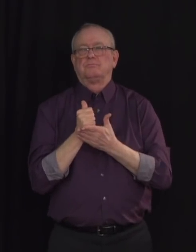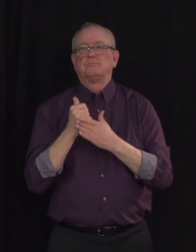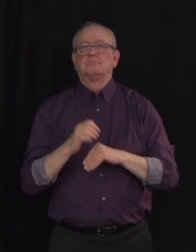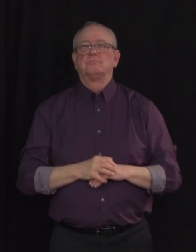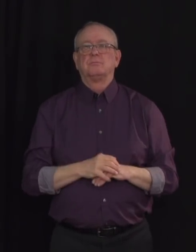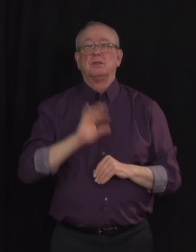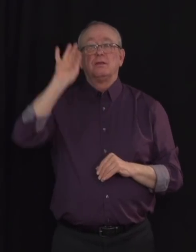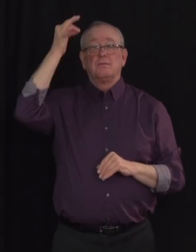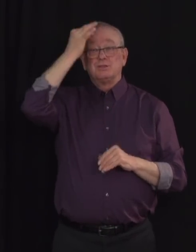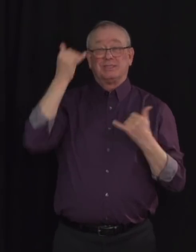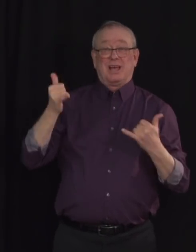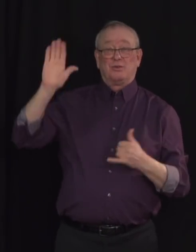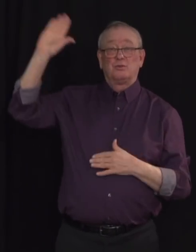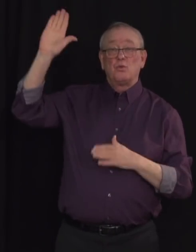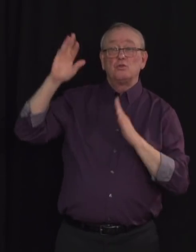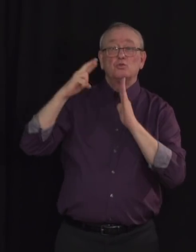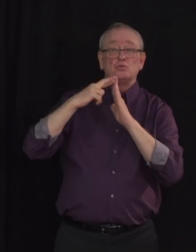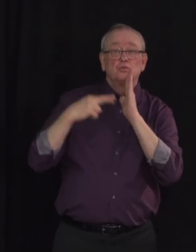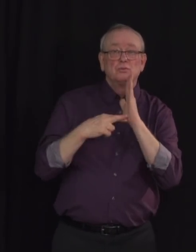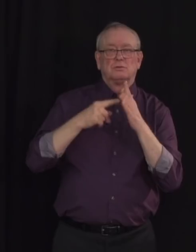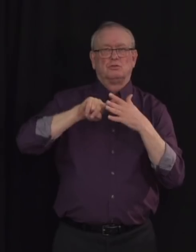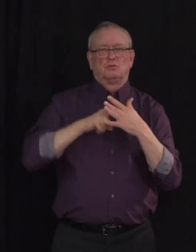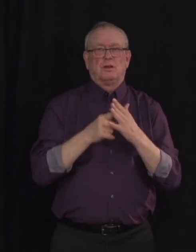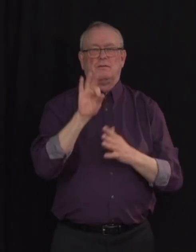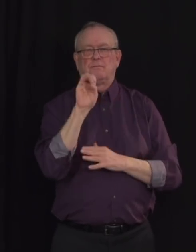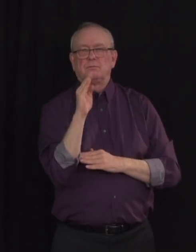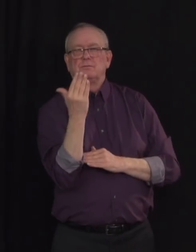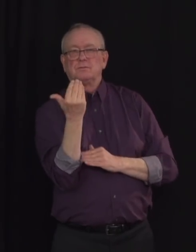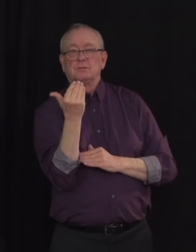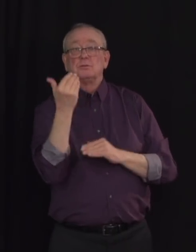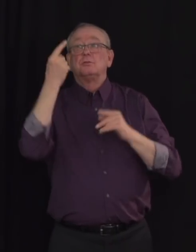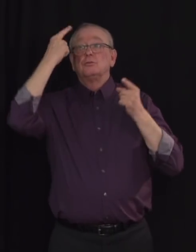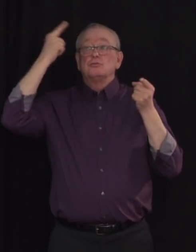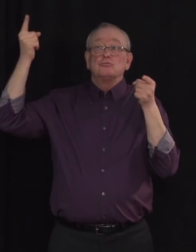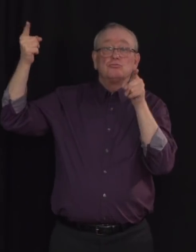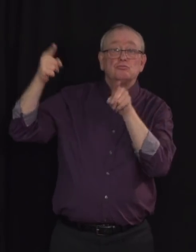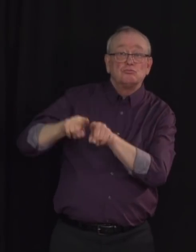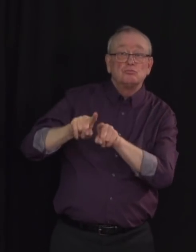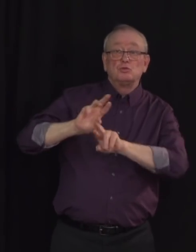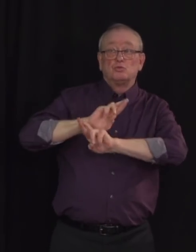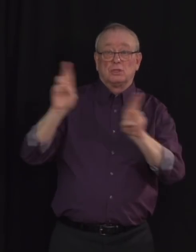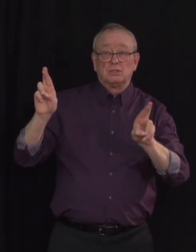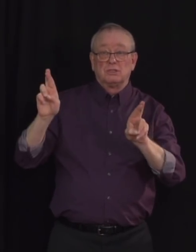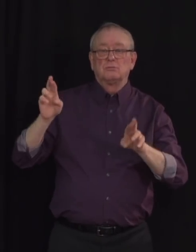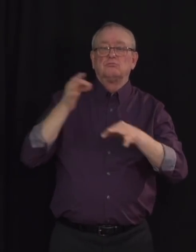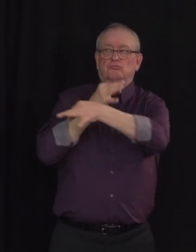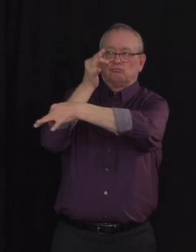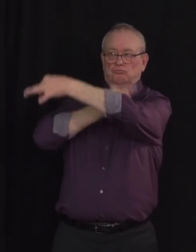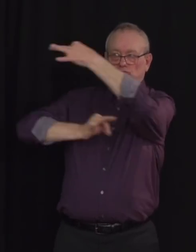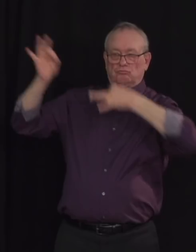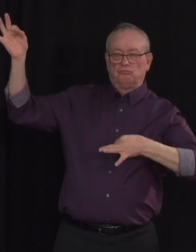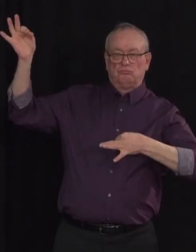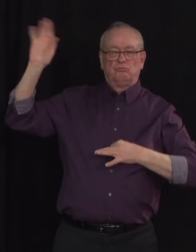partners so Alberta has a plan to replace the current requirements well before they are set to expire and to ensure the safe